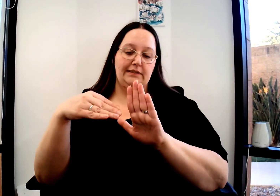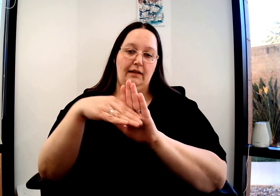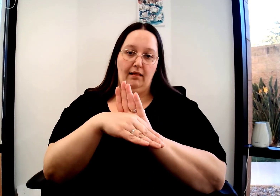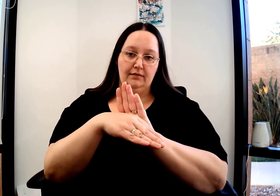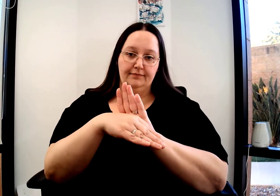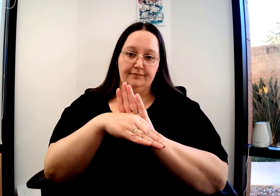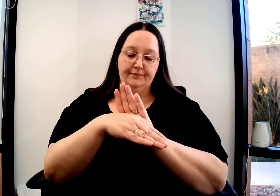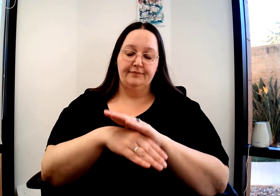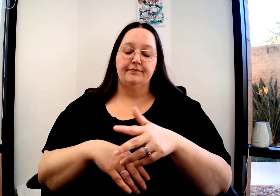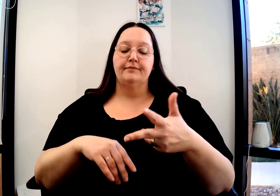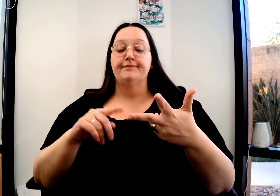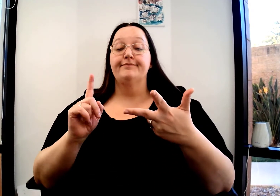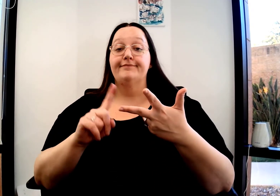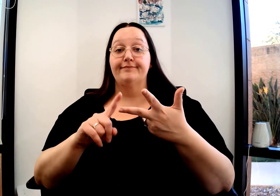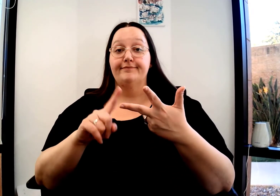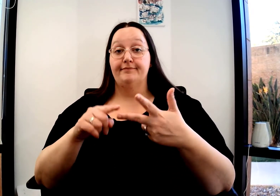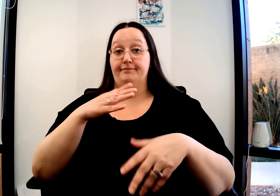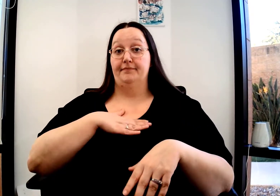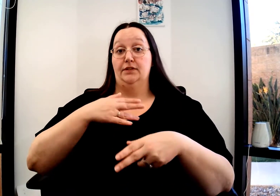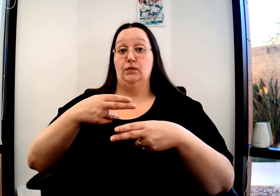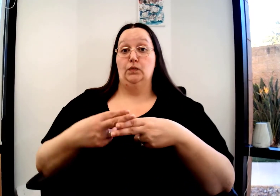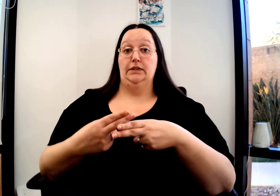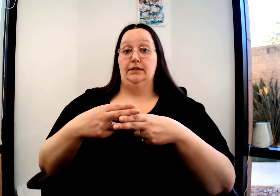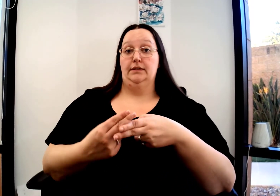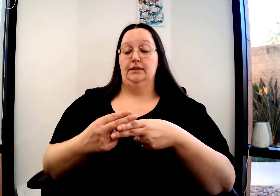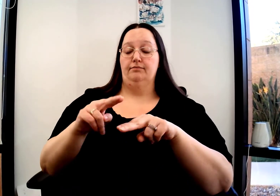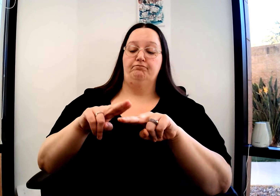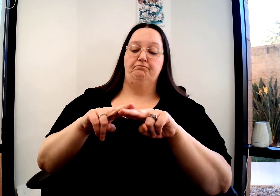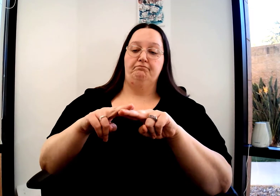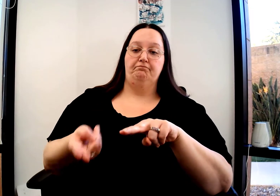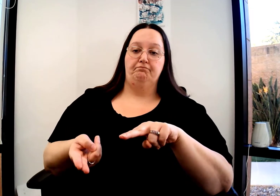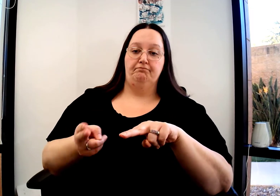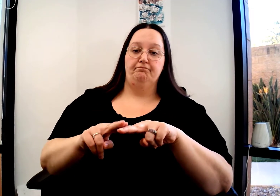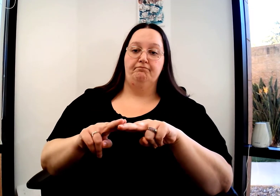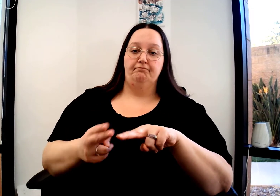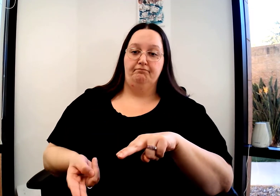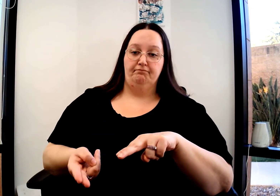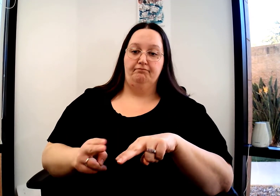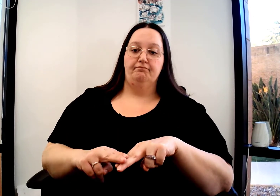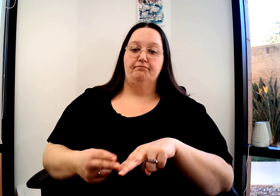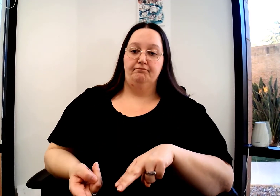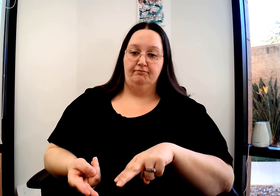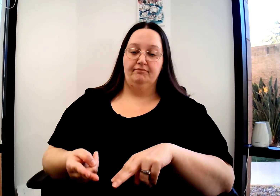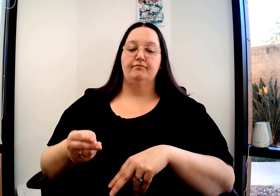To decline. Go down. If I wanted to say my weight was declining,